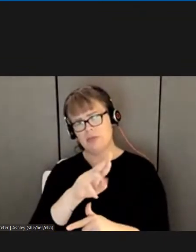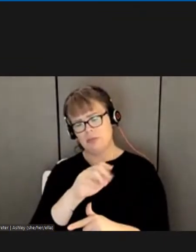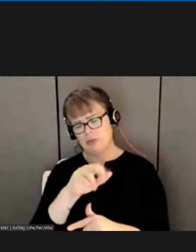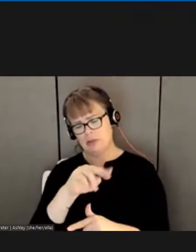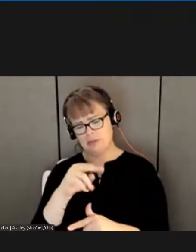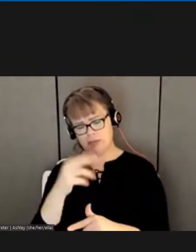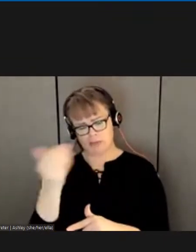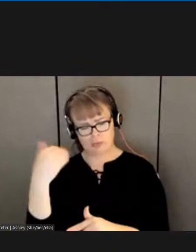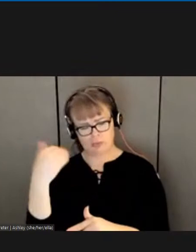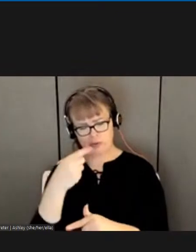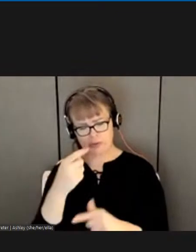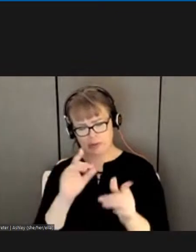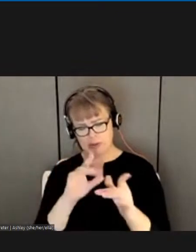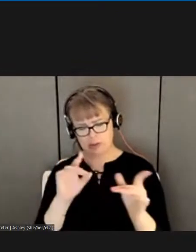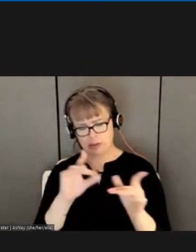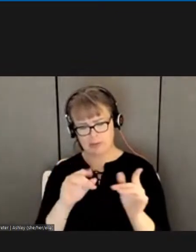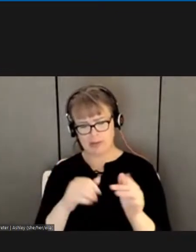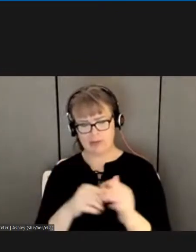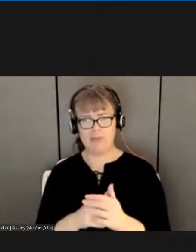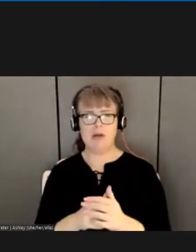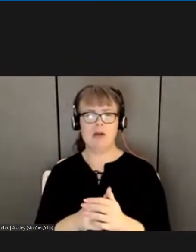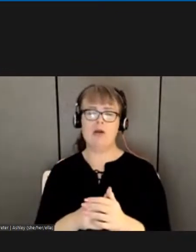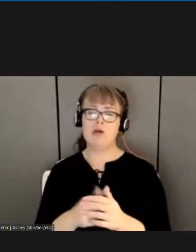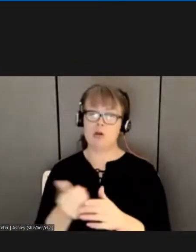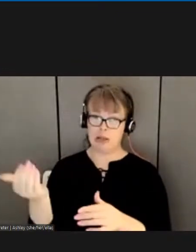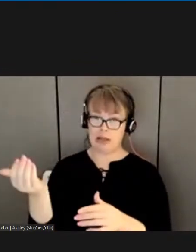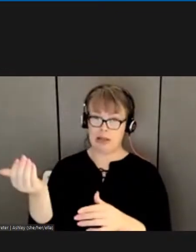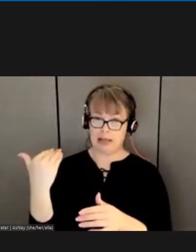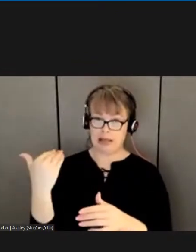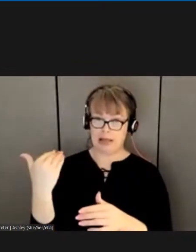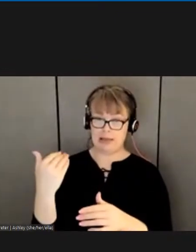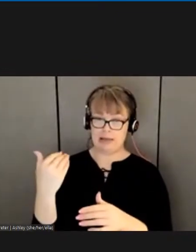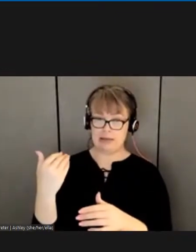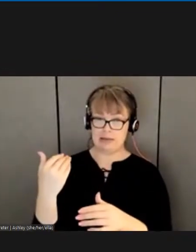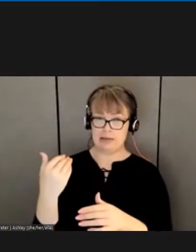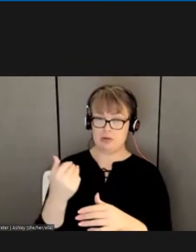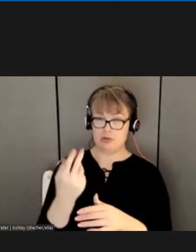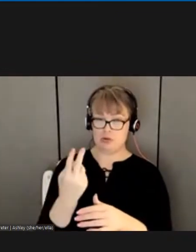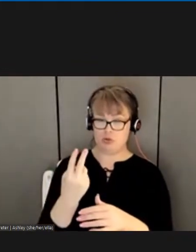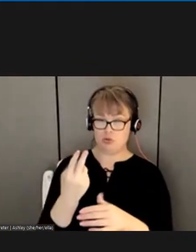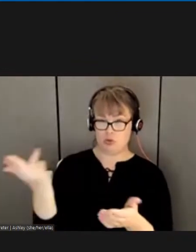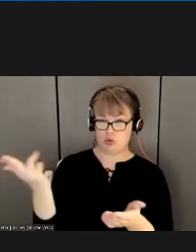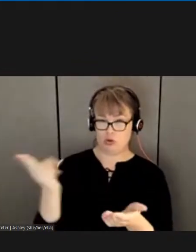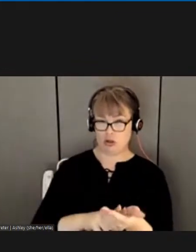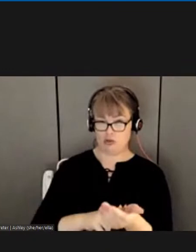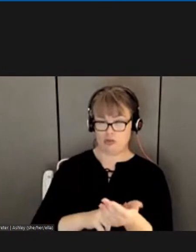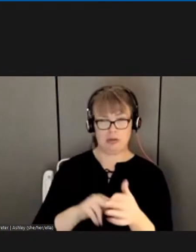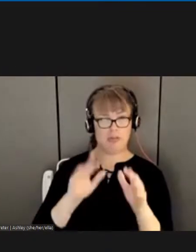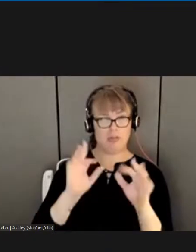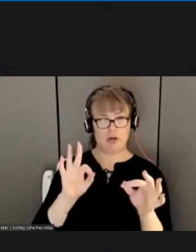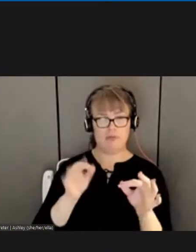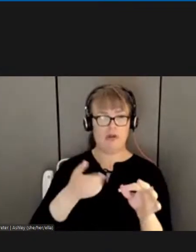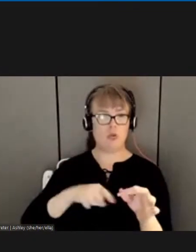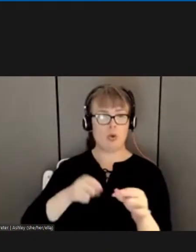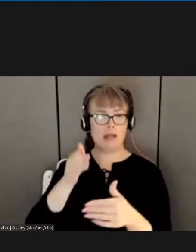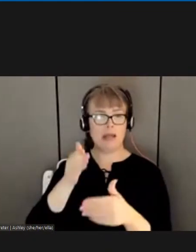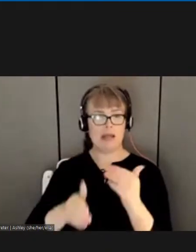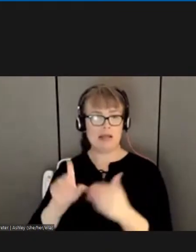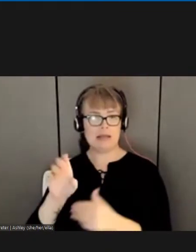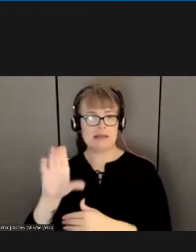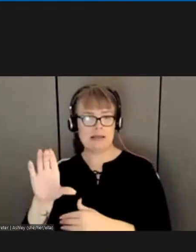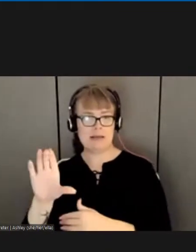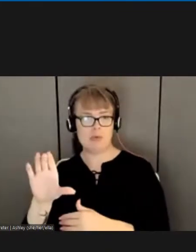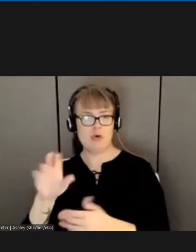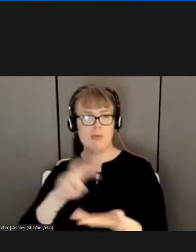purposely time the last two contracts to end in September to capture that last COLA. So the COLA that